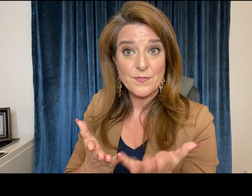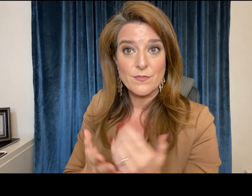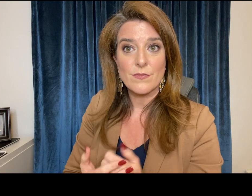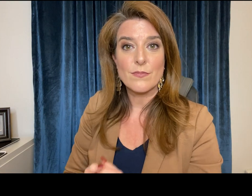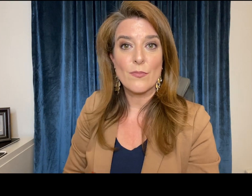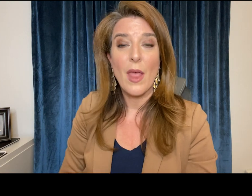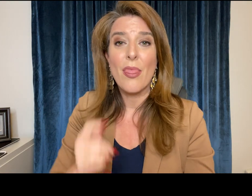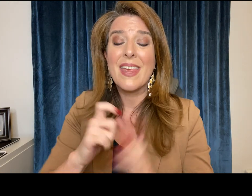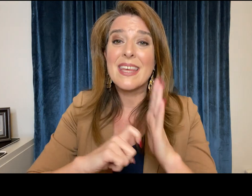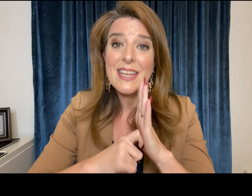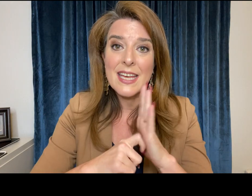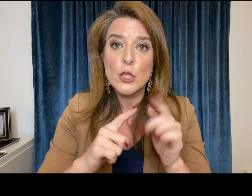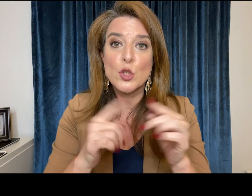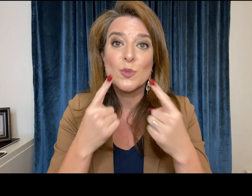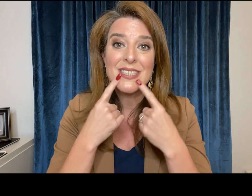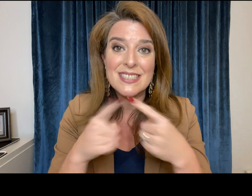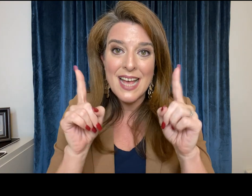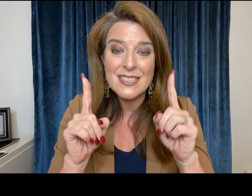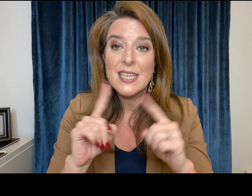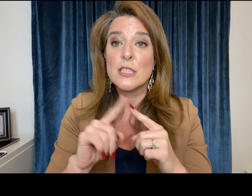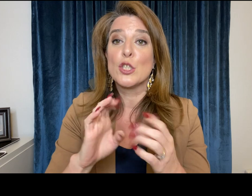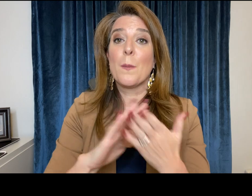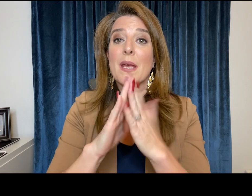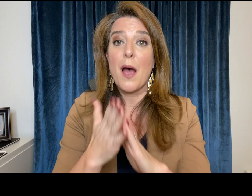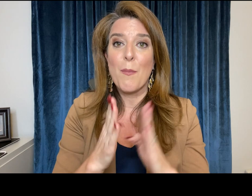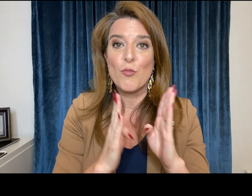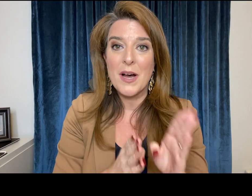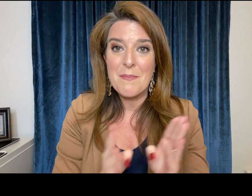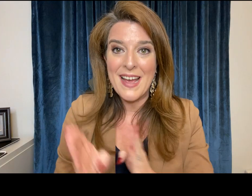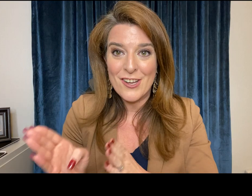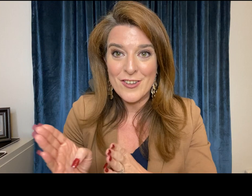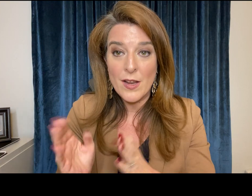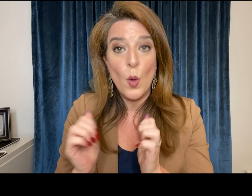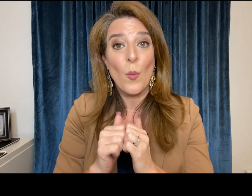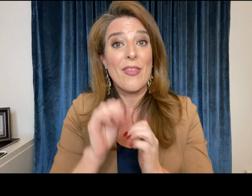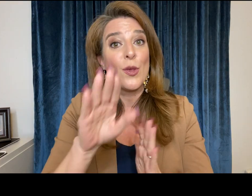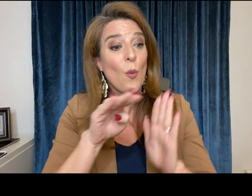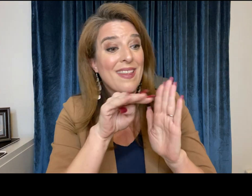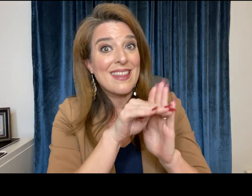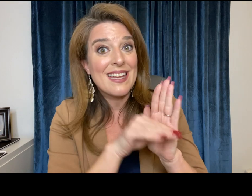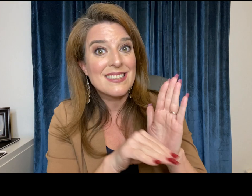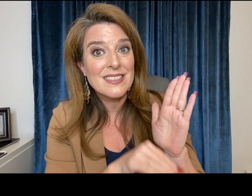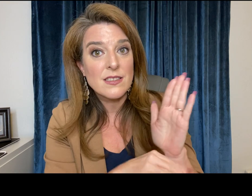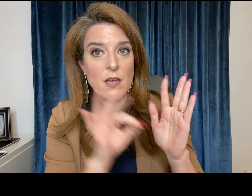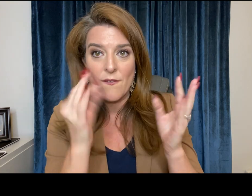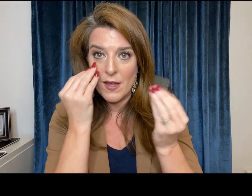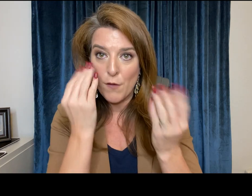interpreting agencies ready the key to success is to be prepared you need to have your